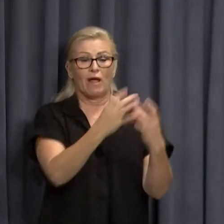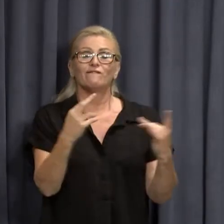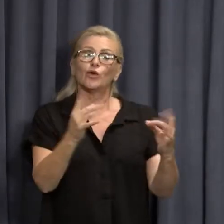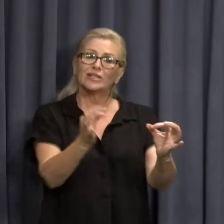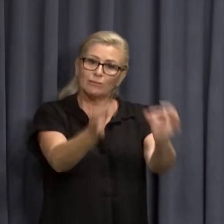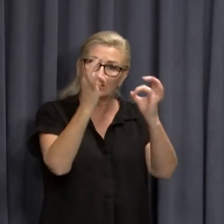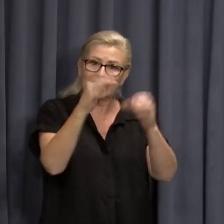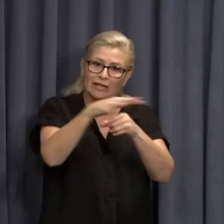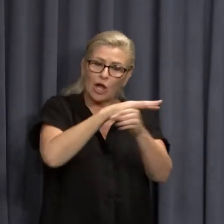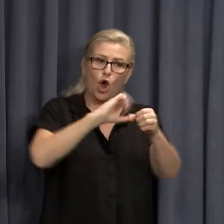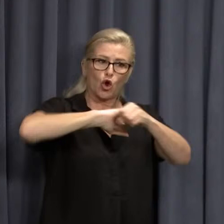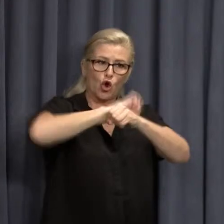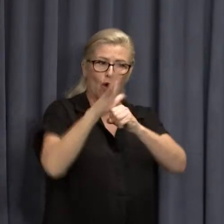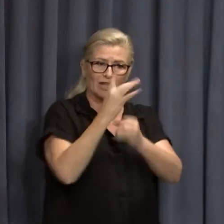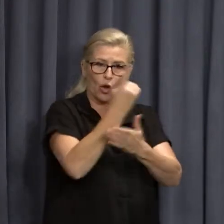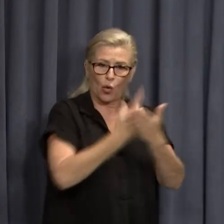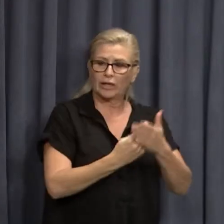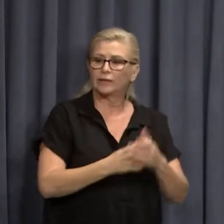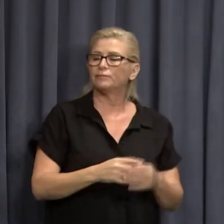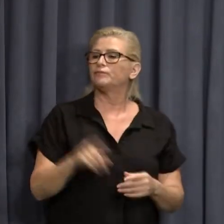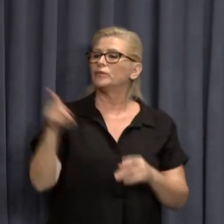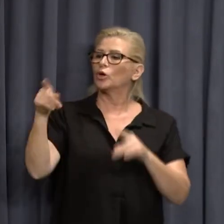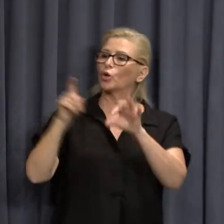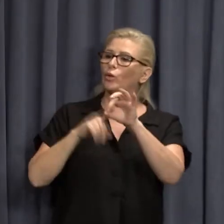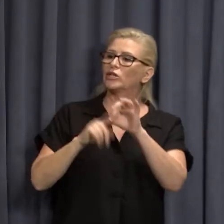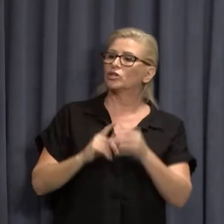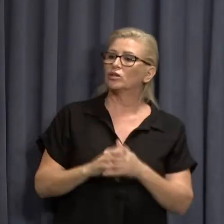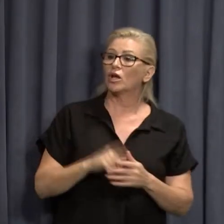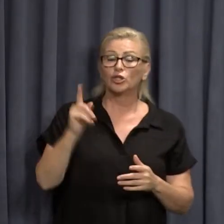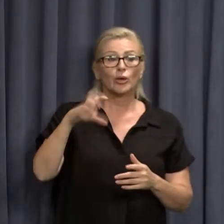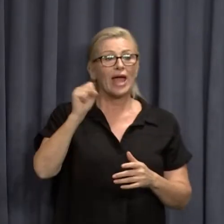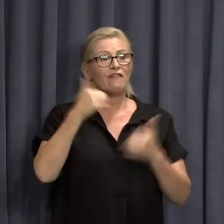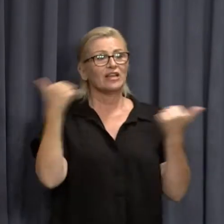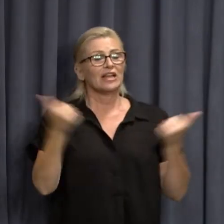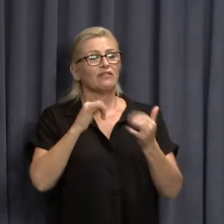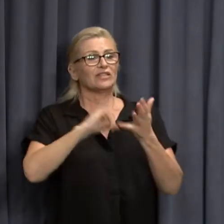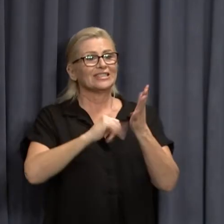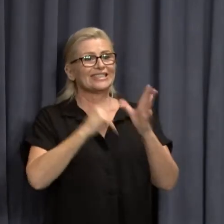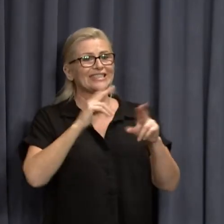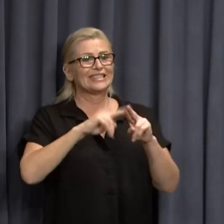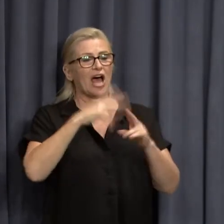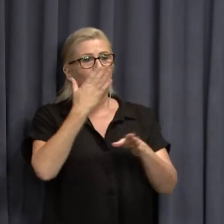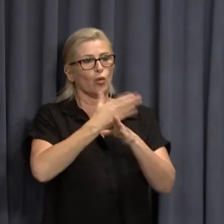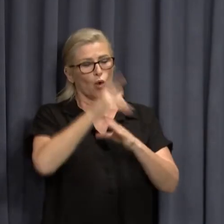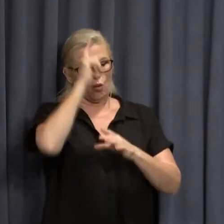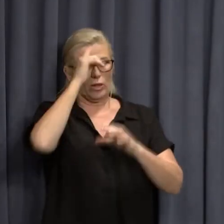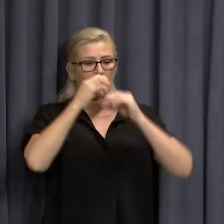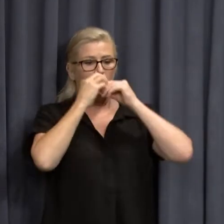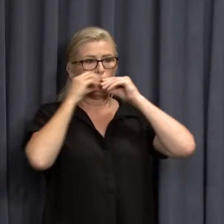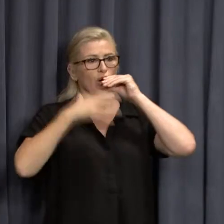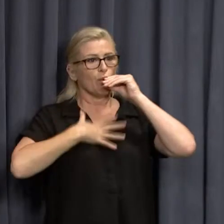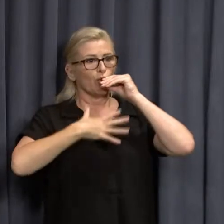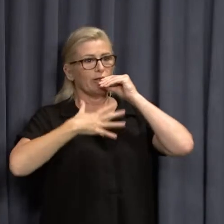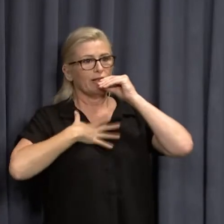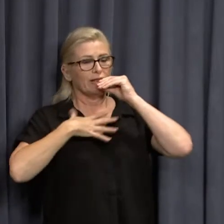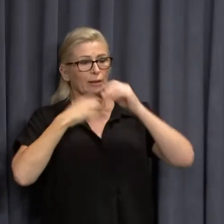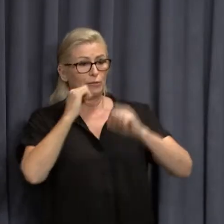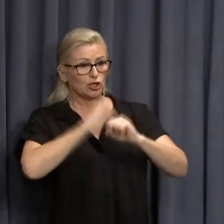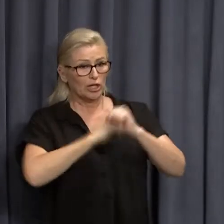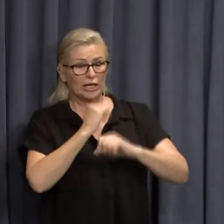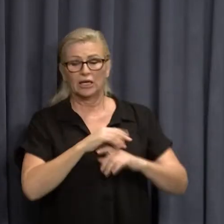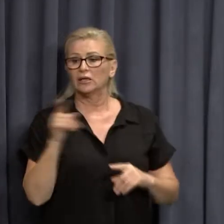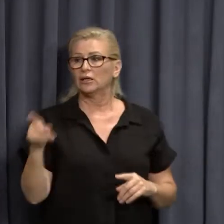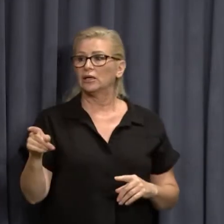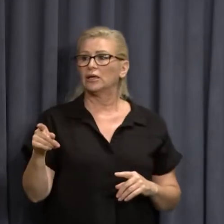wards as we speak. Do we have enough staff for ventilators, trained staff for ventilators today? We do. We